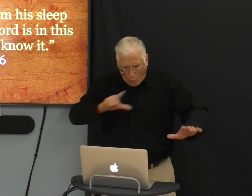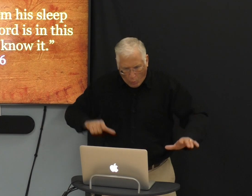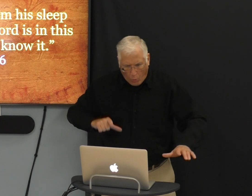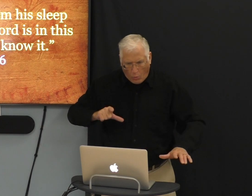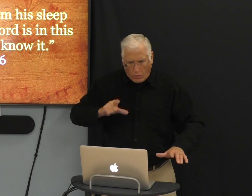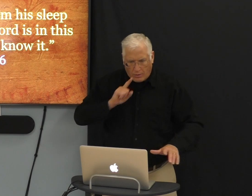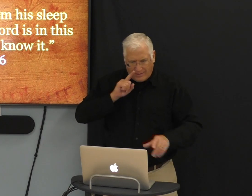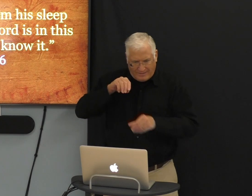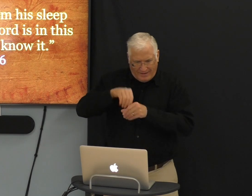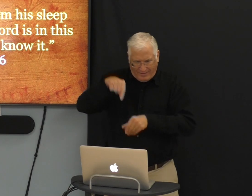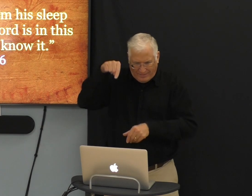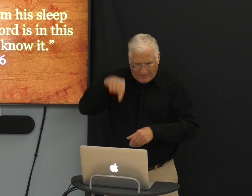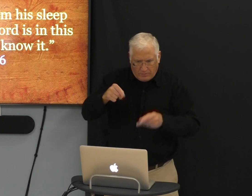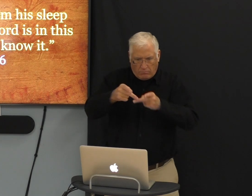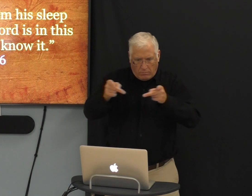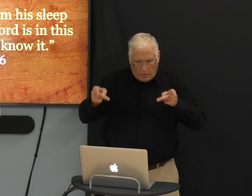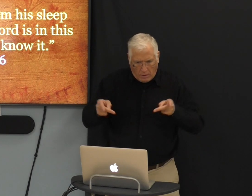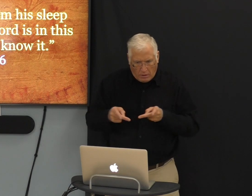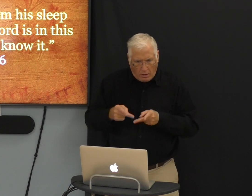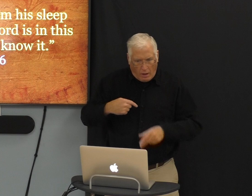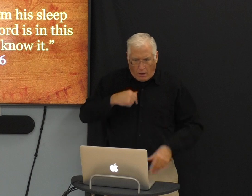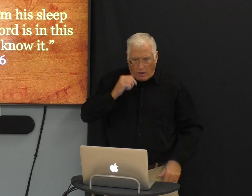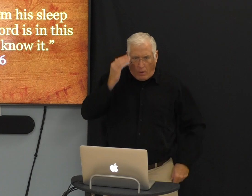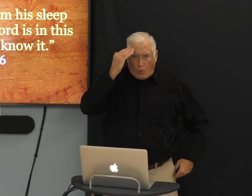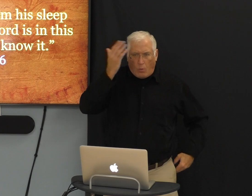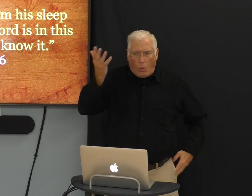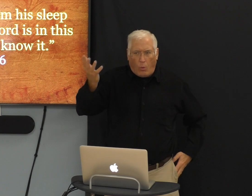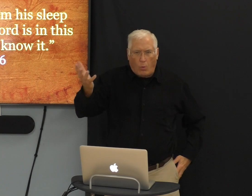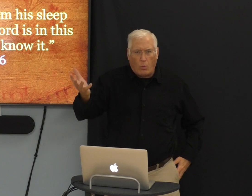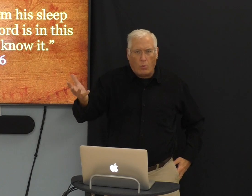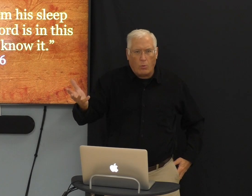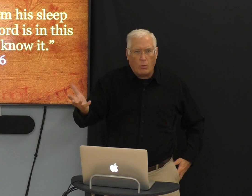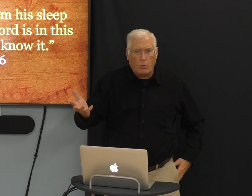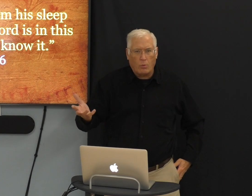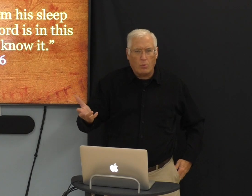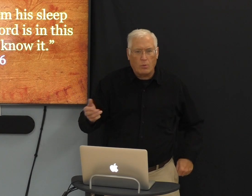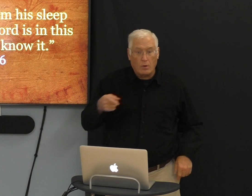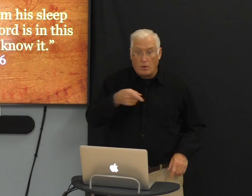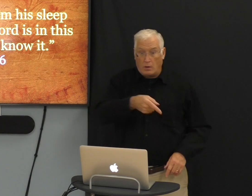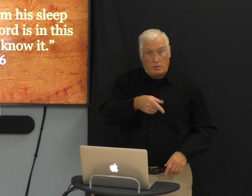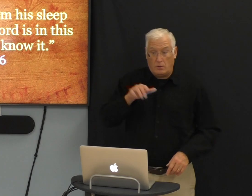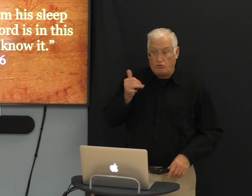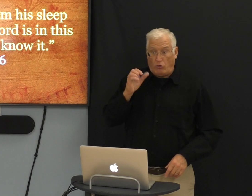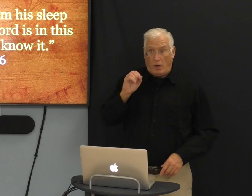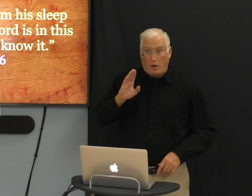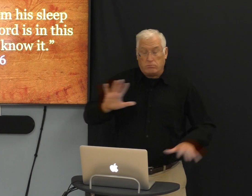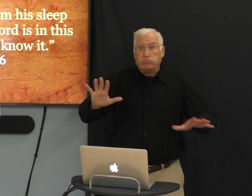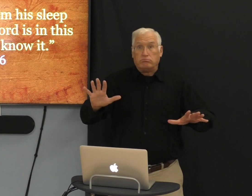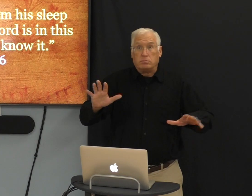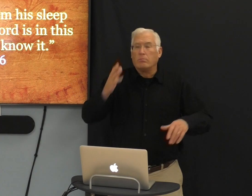Surely the Lord is in this place, and I did not know it. So Jacob,